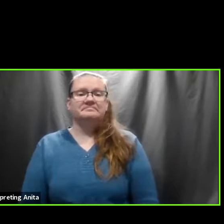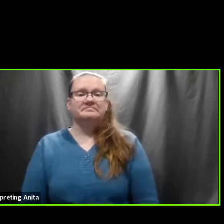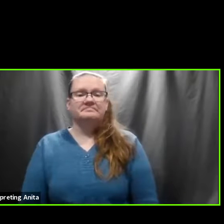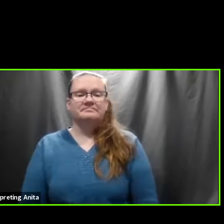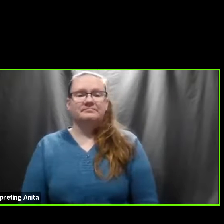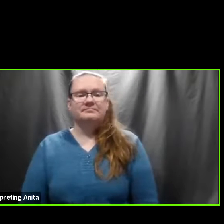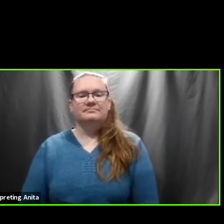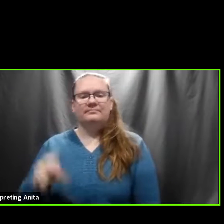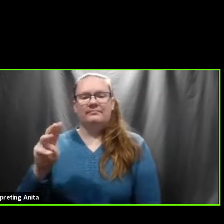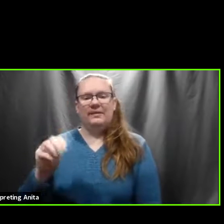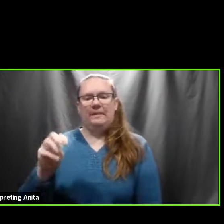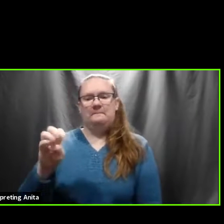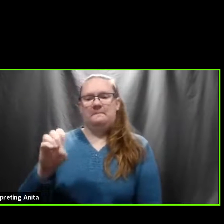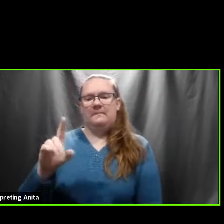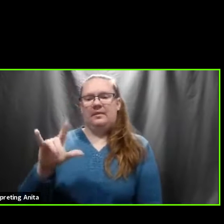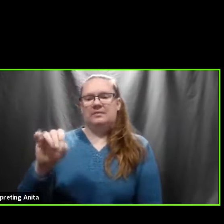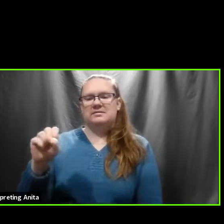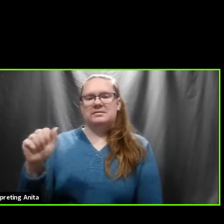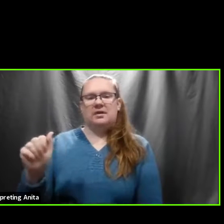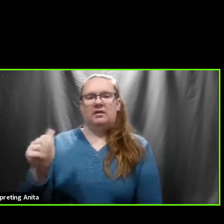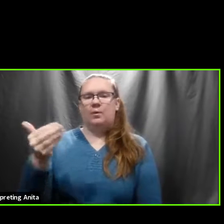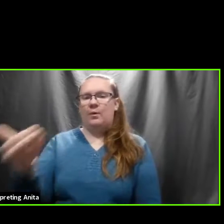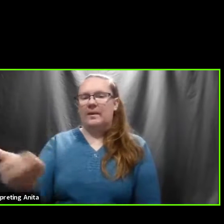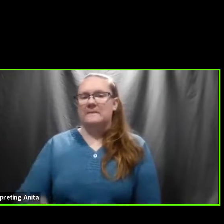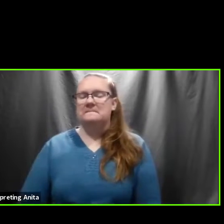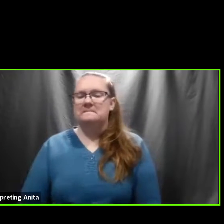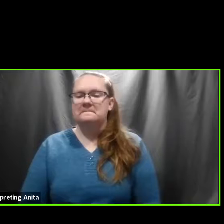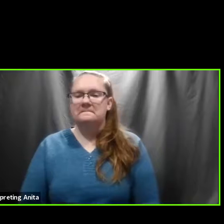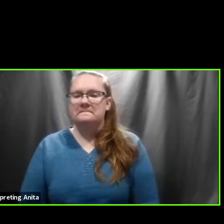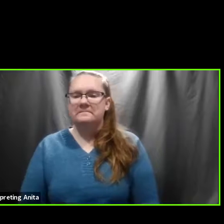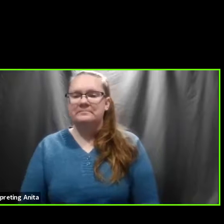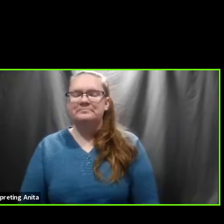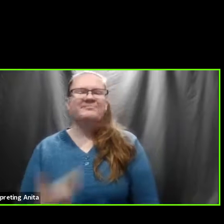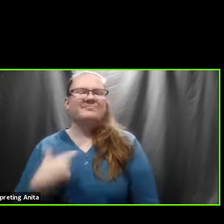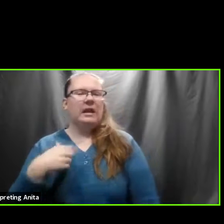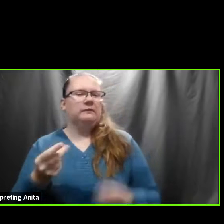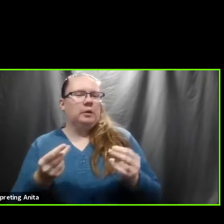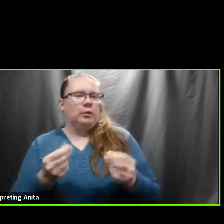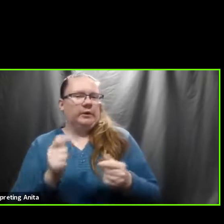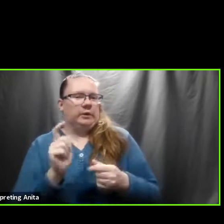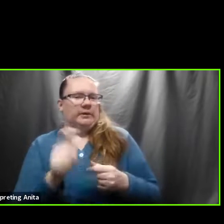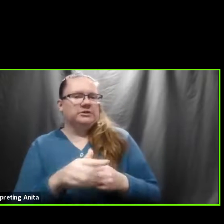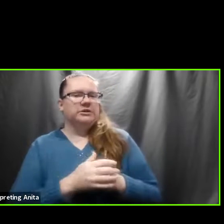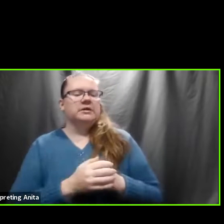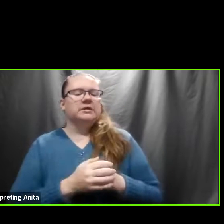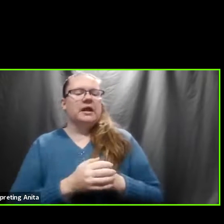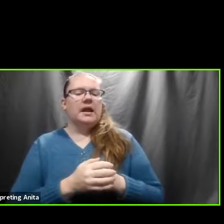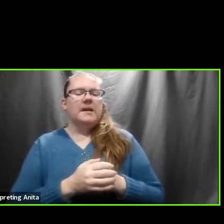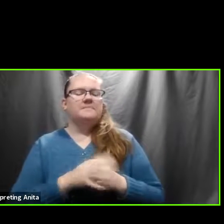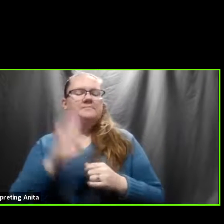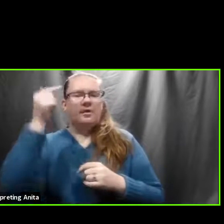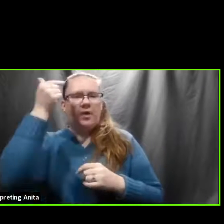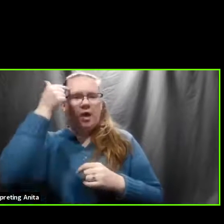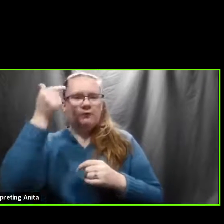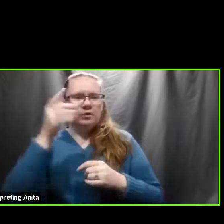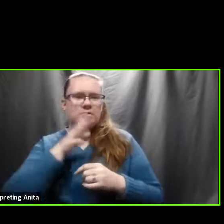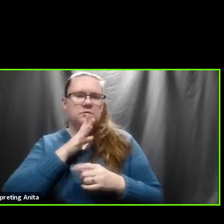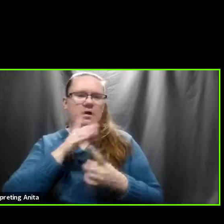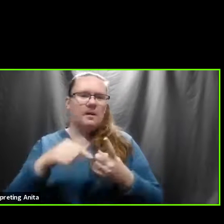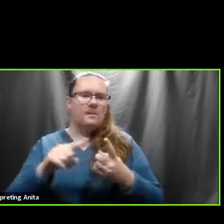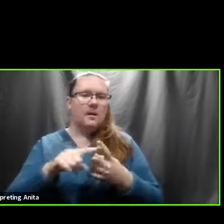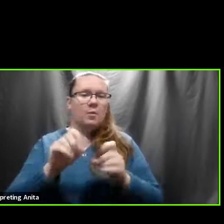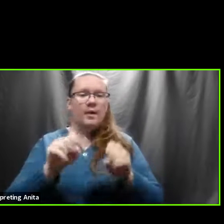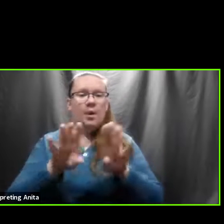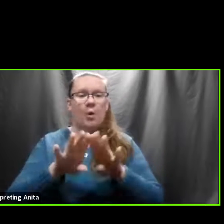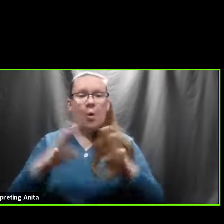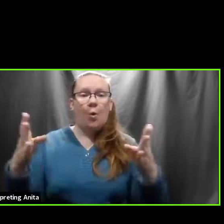Melissa, you can unmute yourself and ask your question. Yeah, just have a quick question. Eric, the governor talked about, you know, we can open up